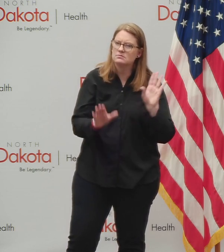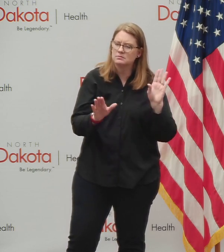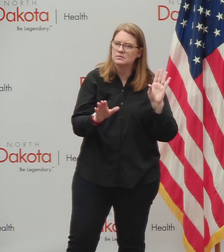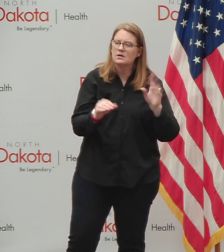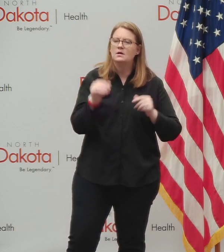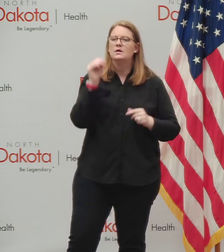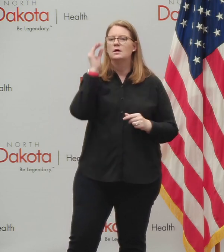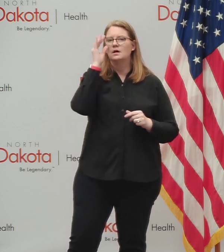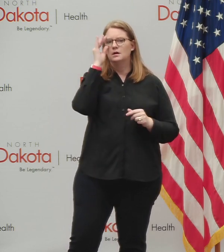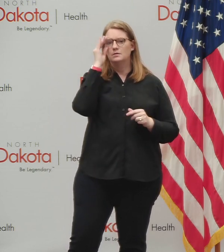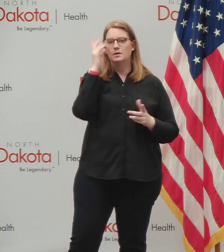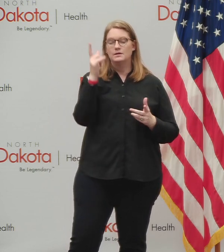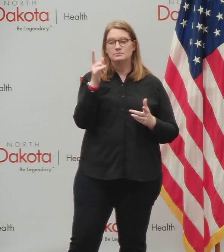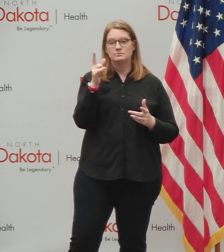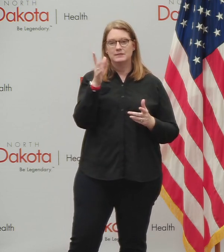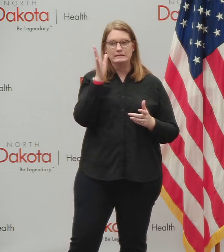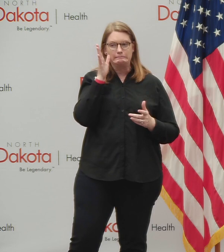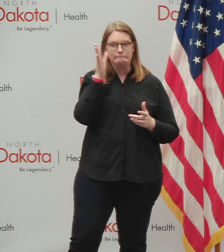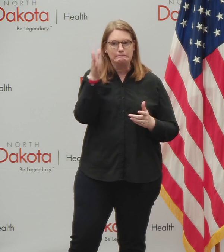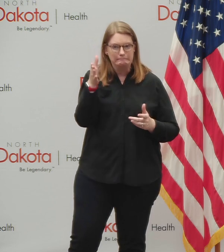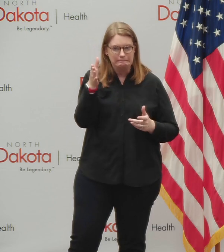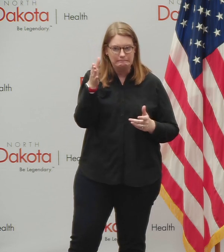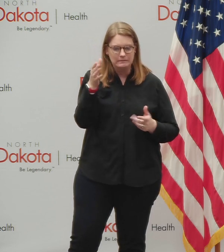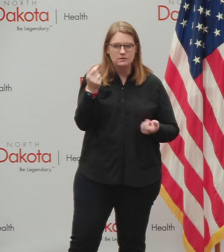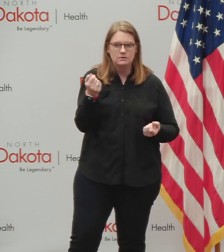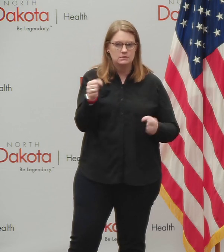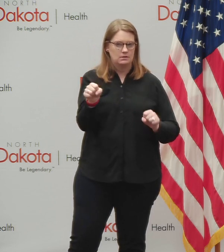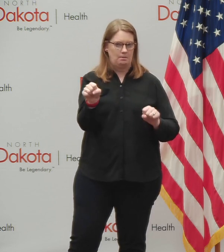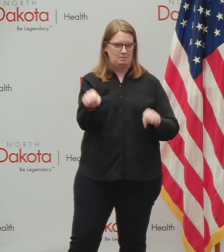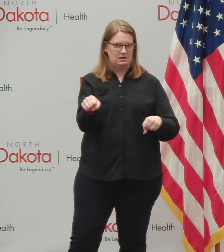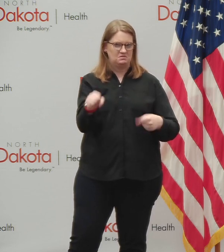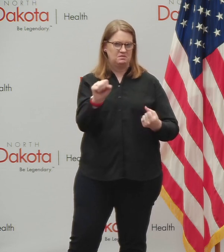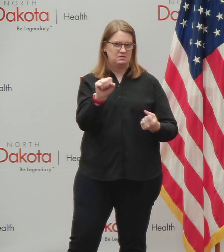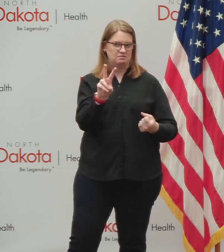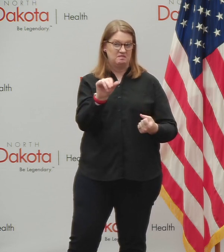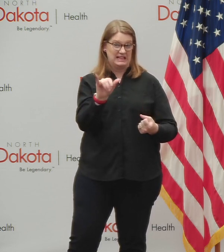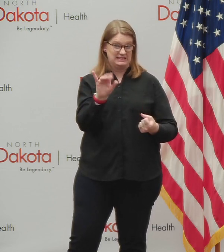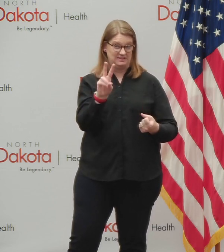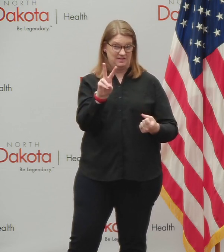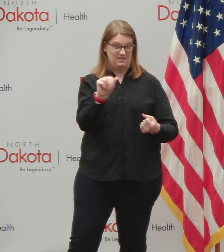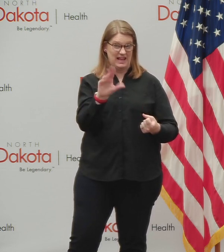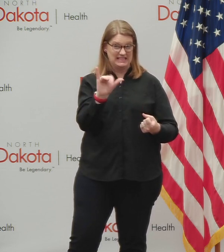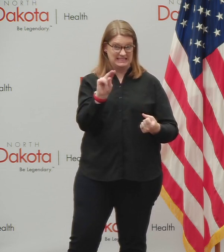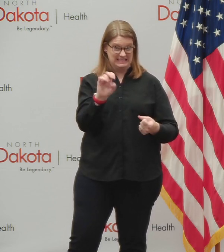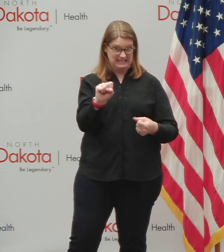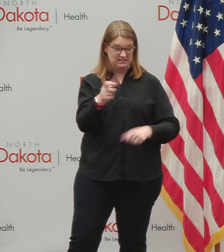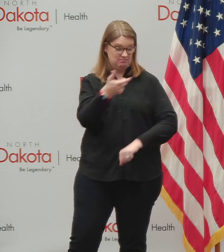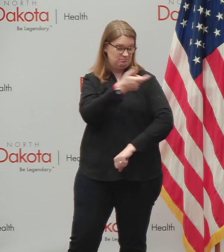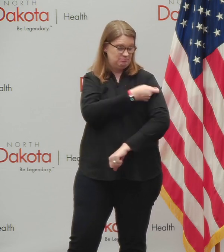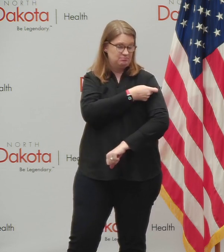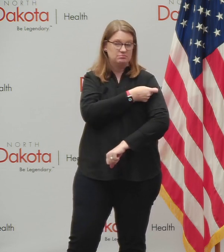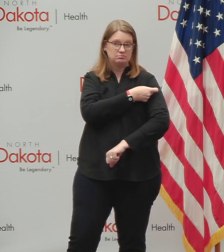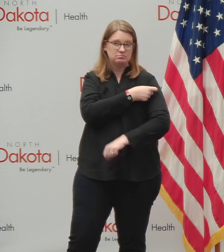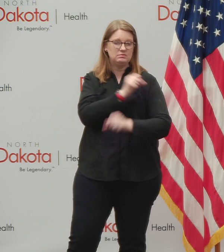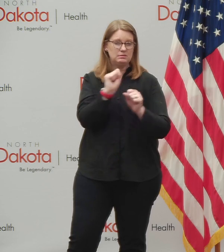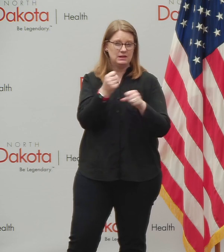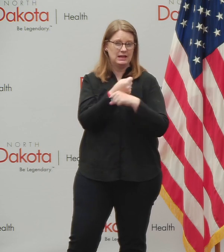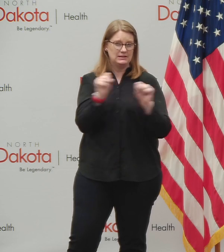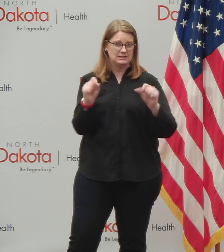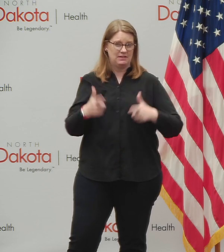on the near term horizon is a, the potential for vaccines that could truly be lifesaving for those people that are most